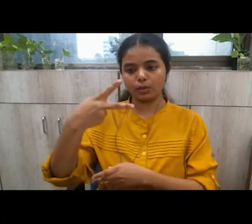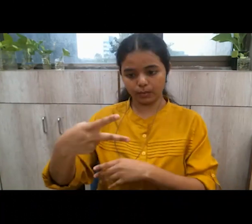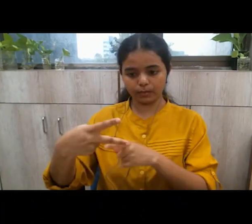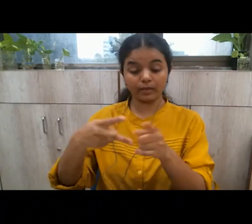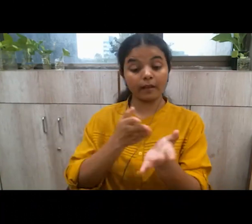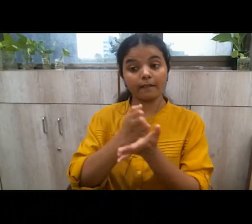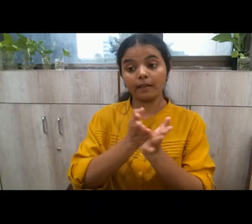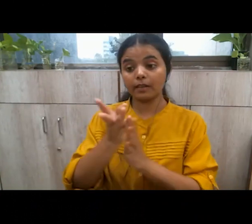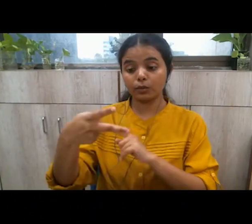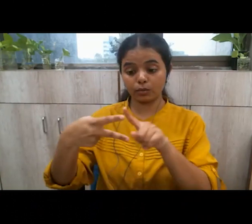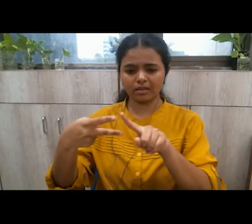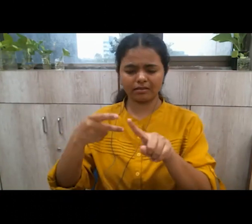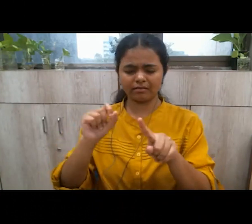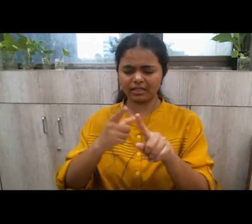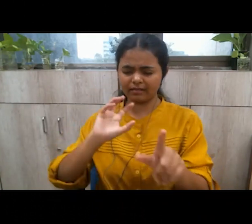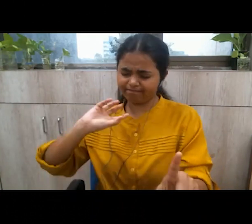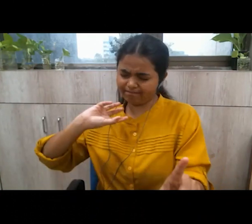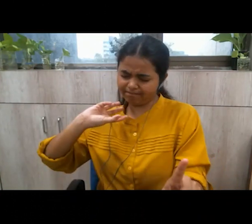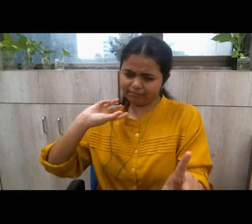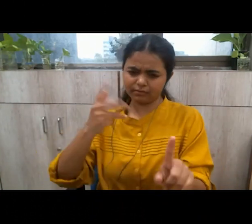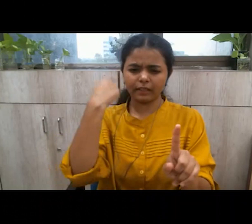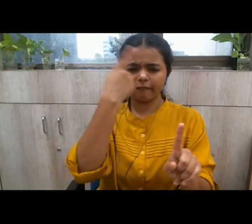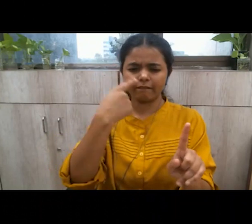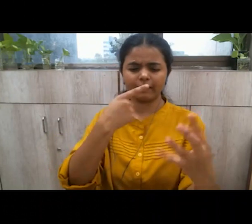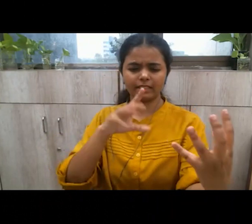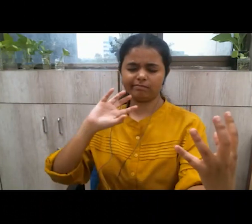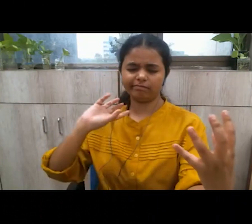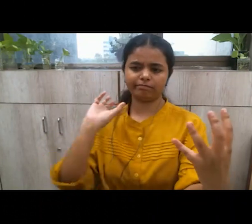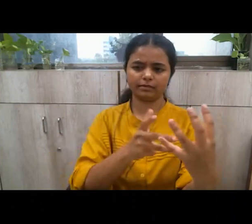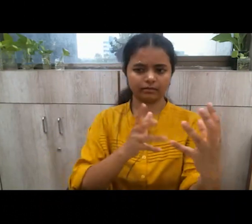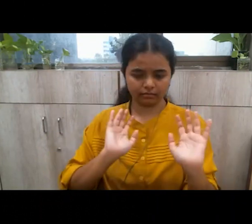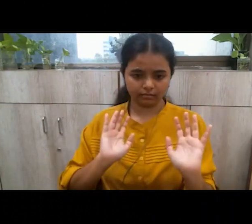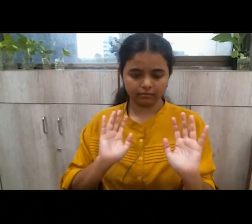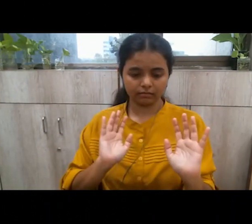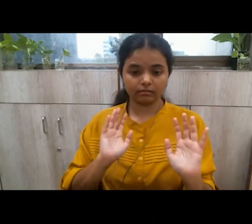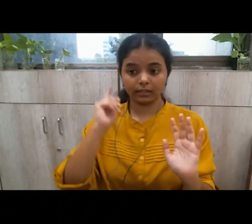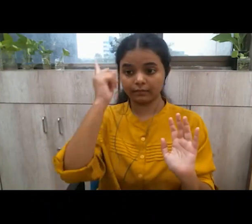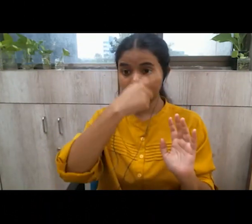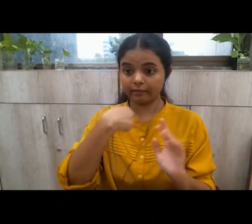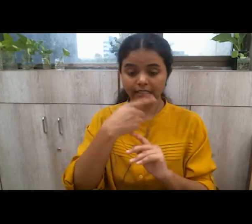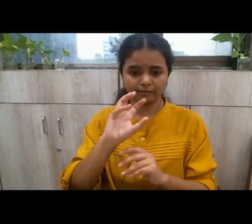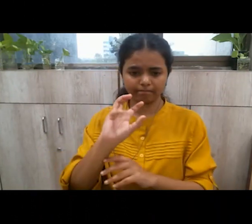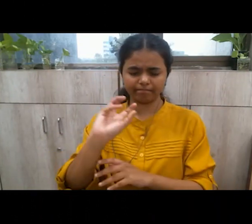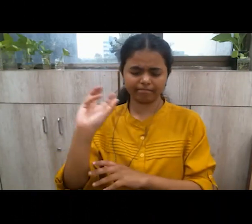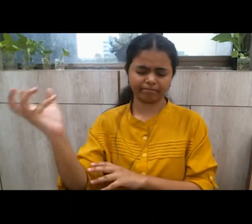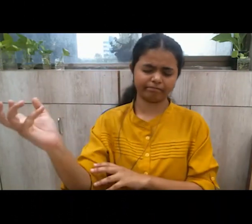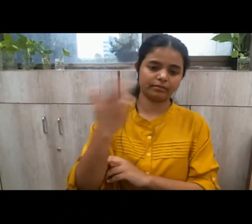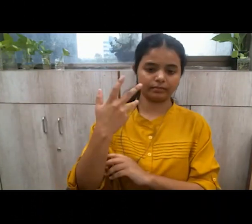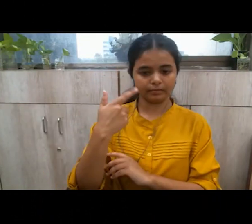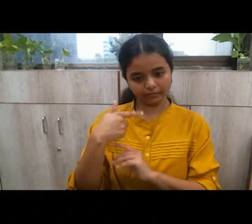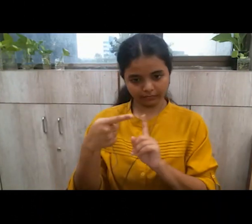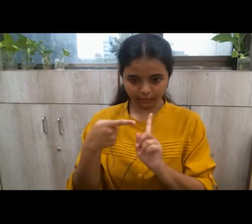either you can throw the ball hard at his face which will hit him in the face